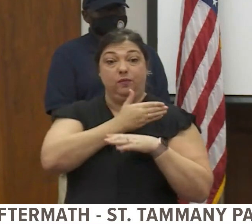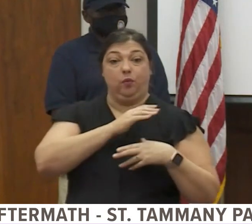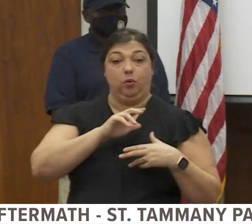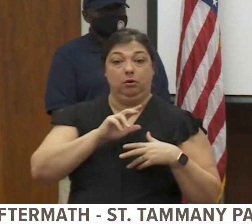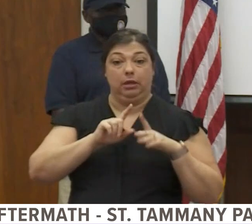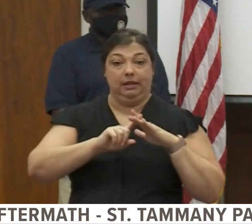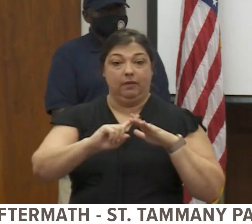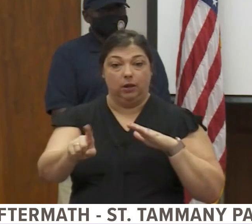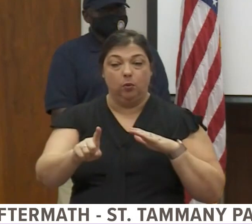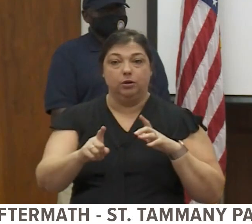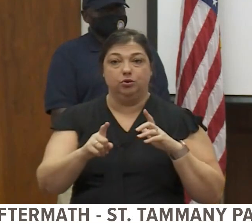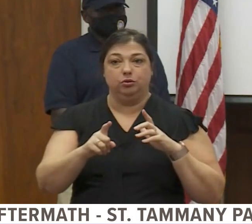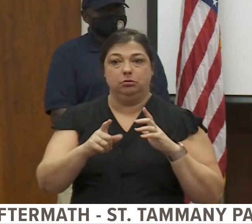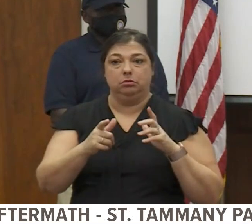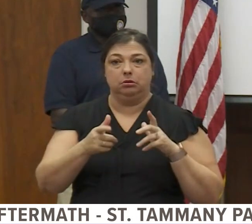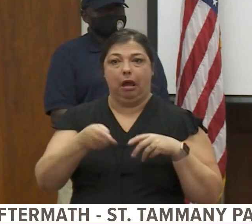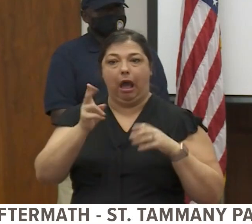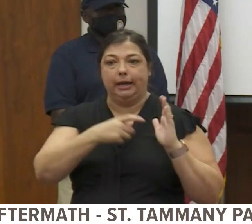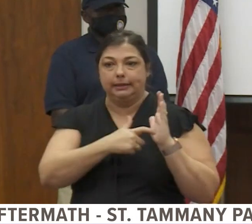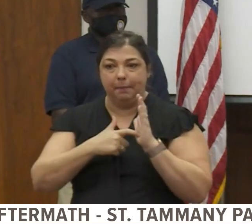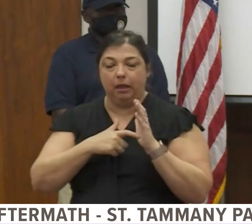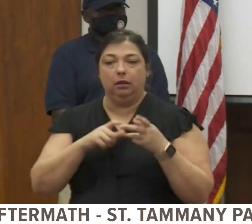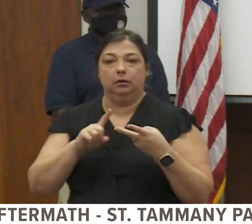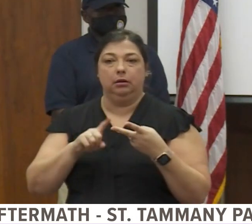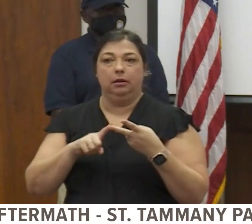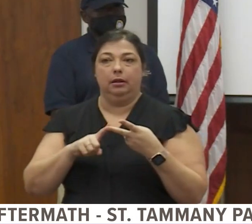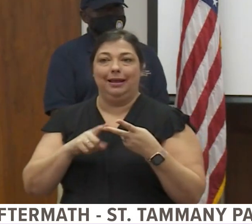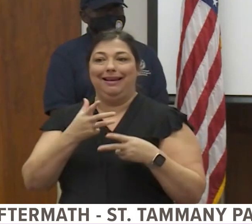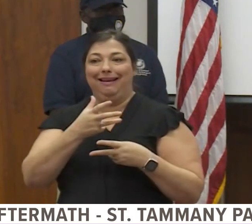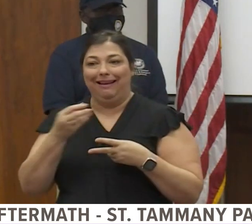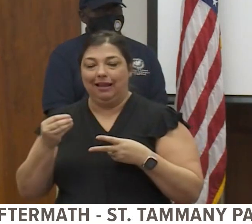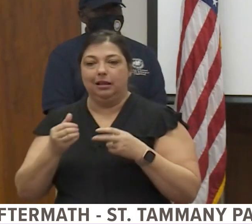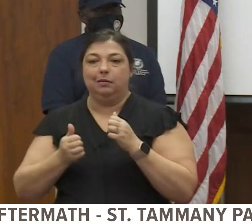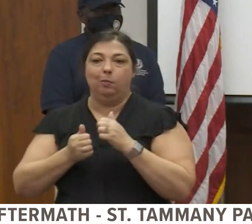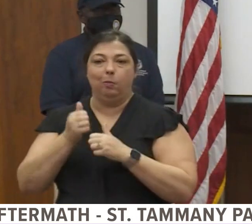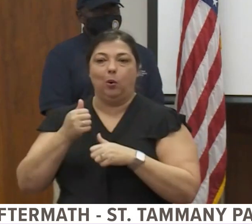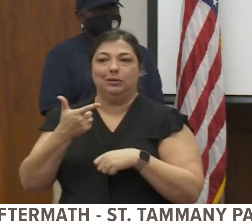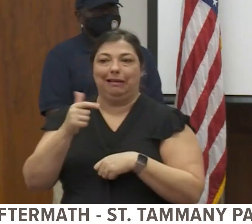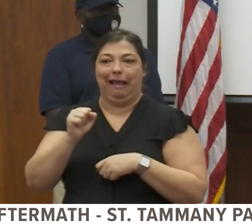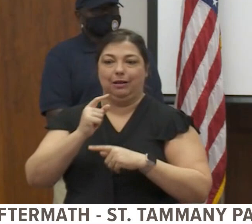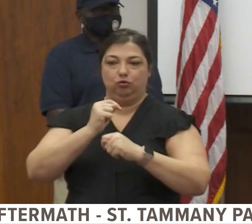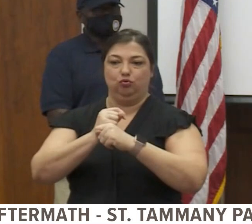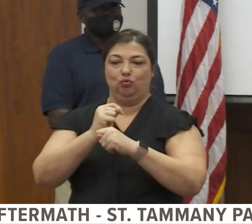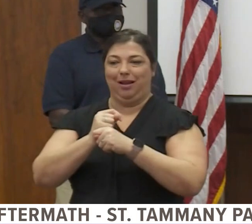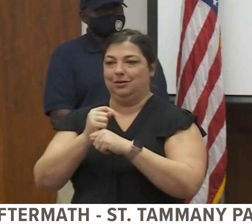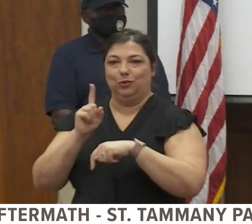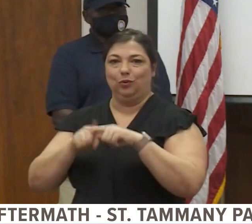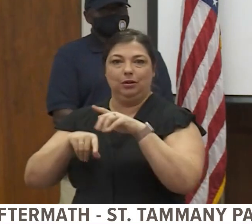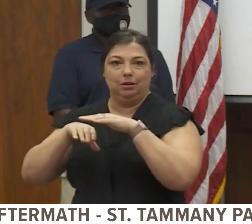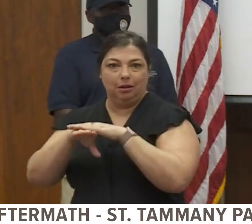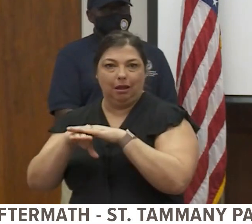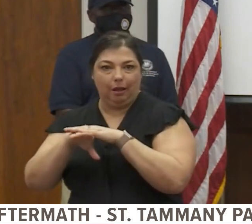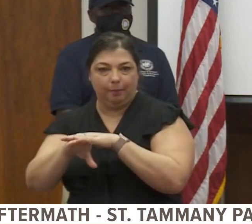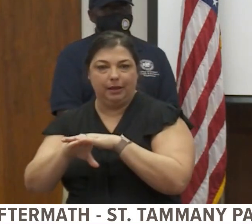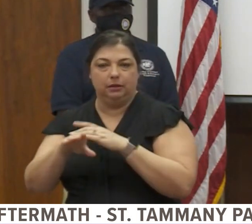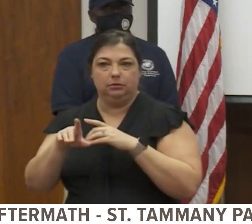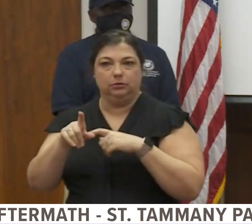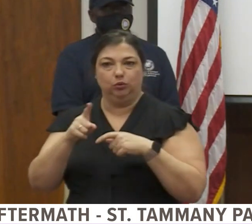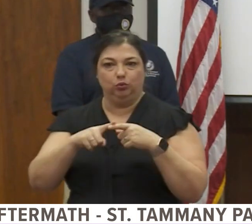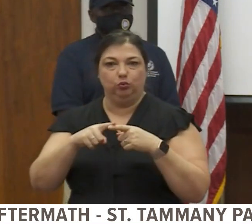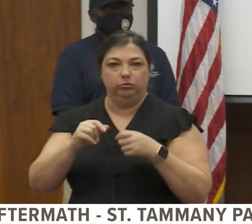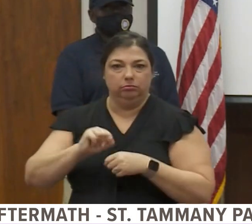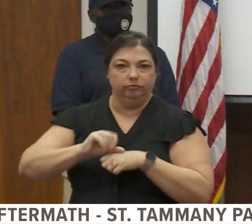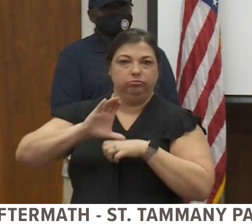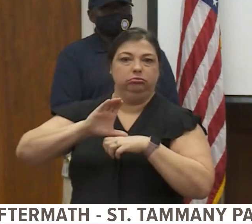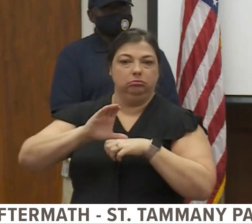and inability of of the bulk gas trucks to get back it get back to replenish the